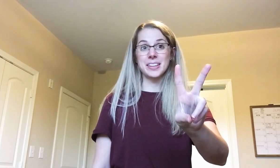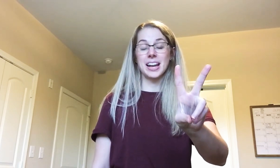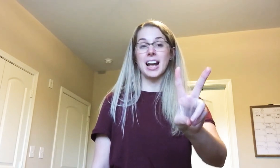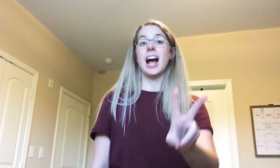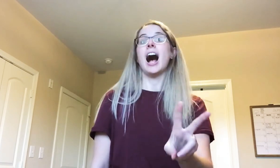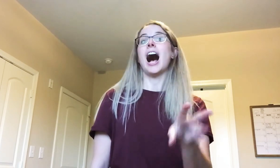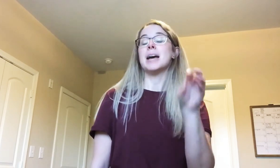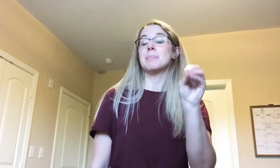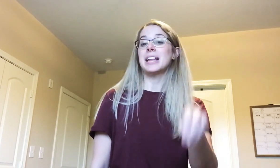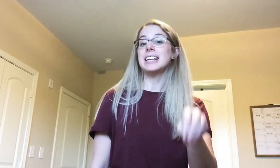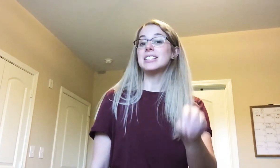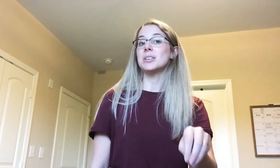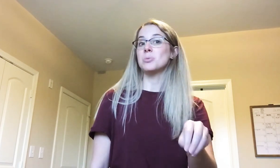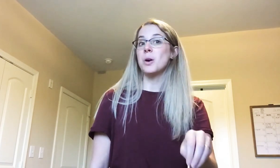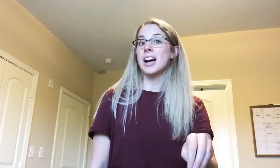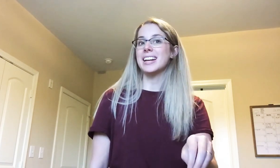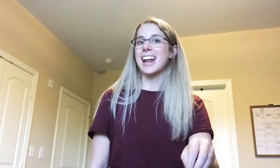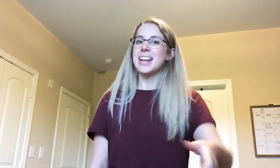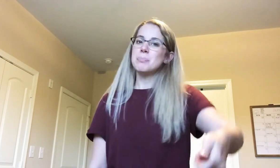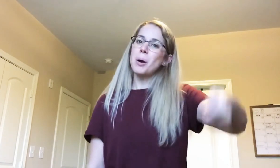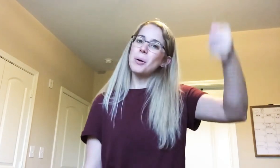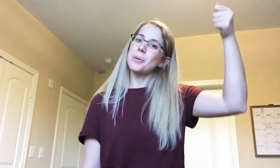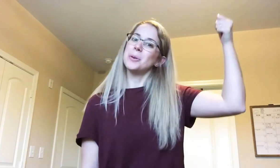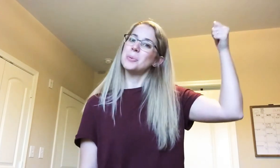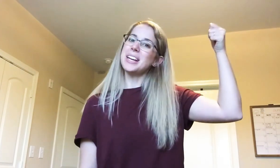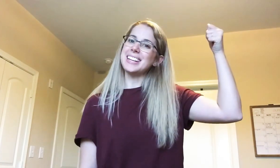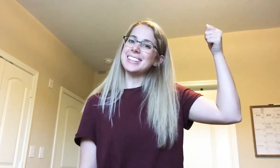I planted one and pulled the weeds.